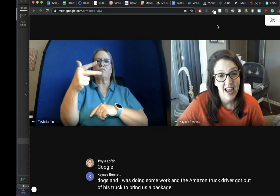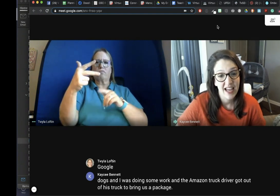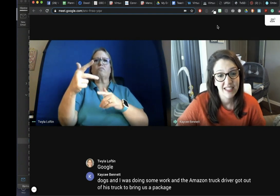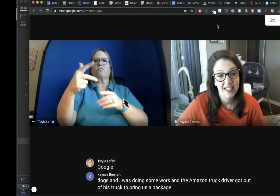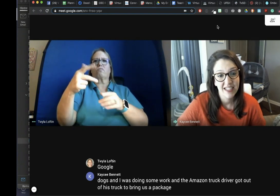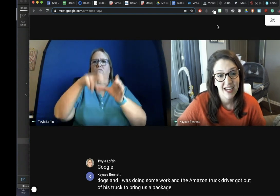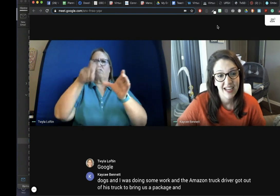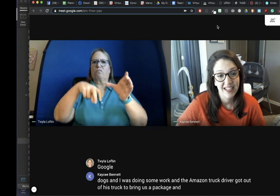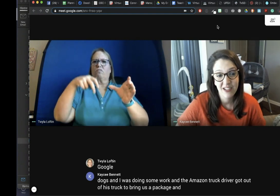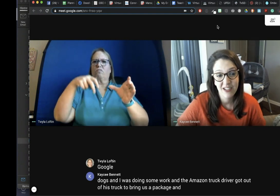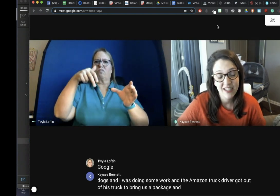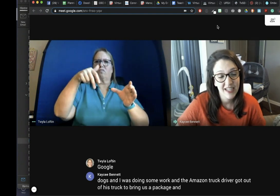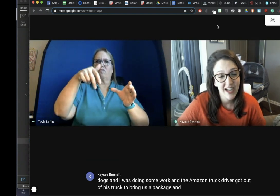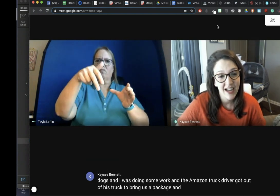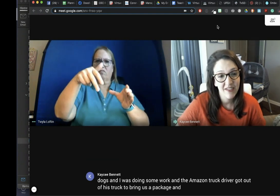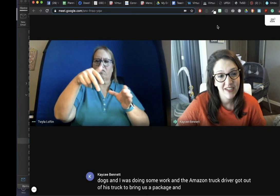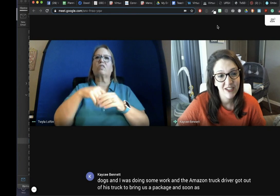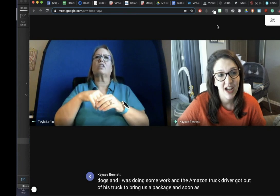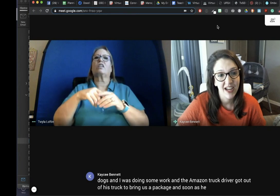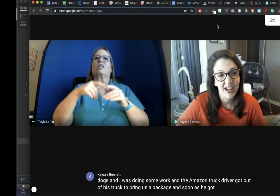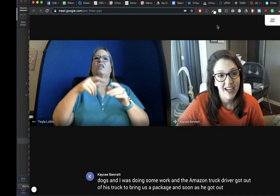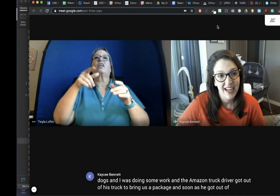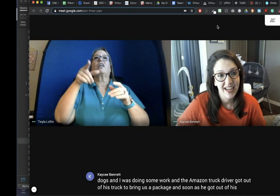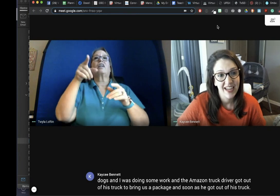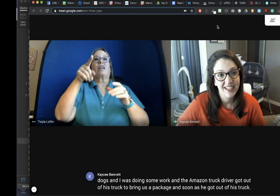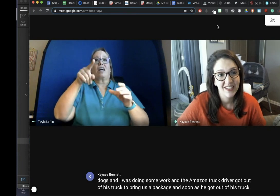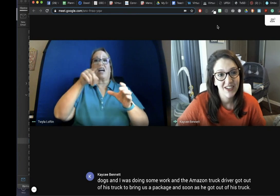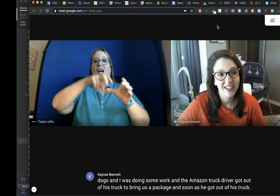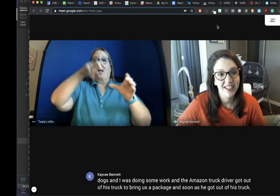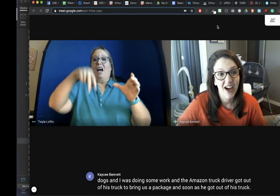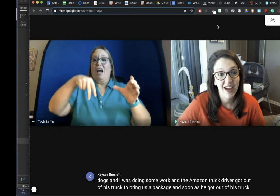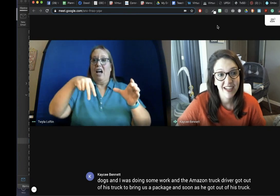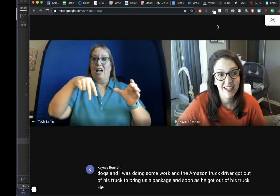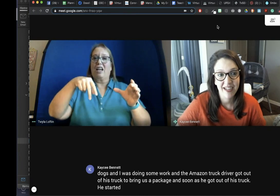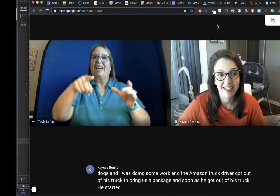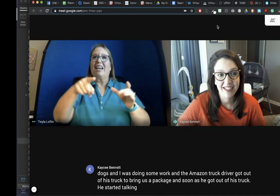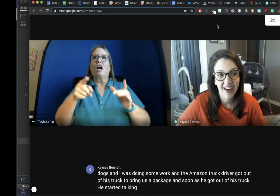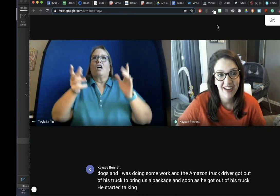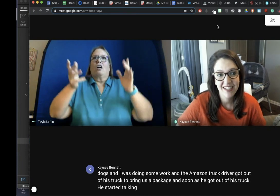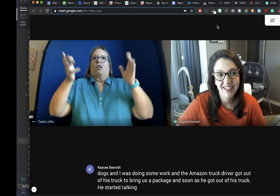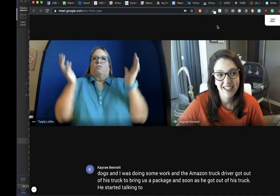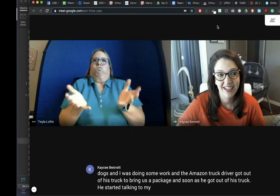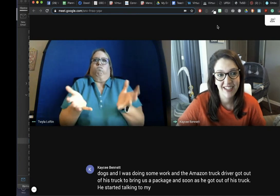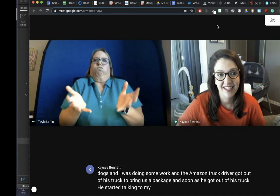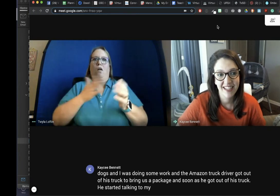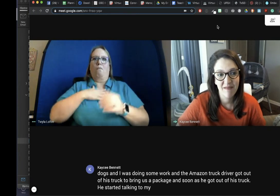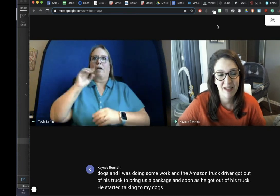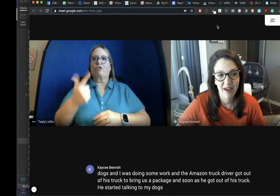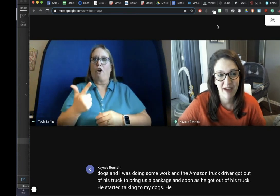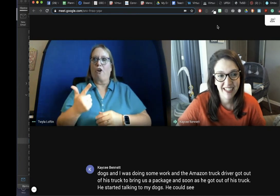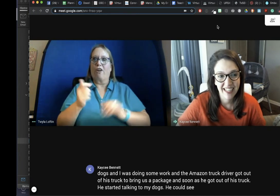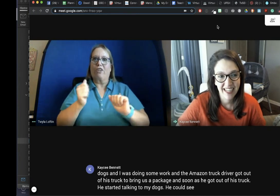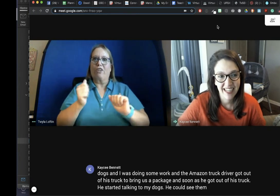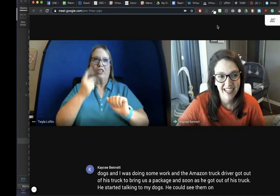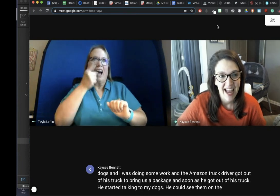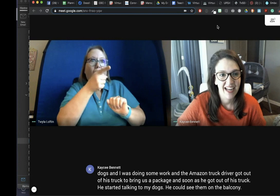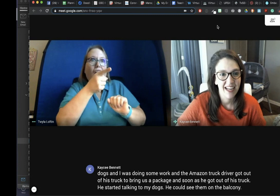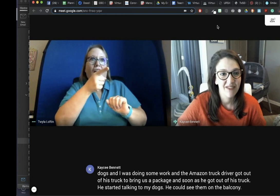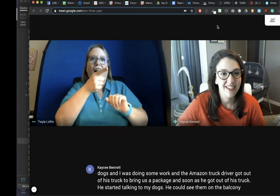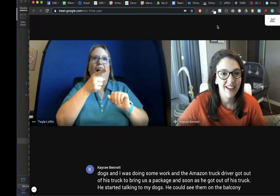And as soon as he got out of his truck, he started talking to my dogs. He could see them on the balcony and he was telling